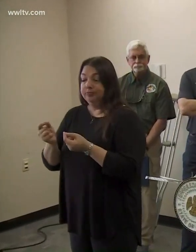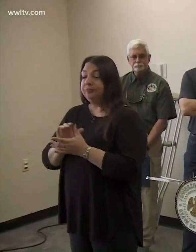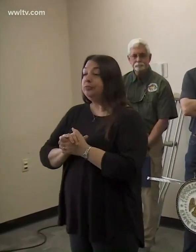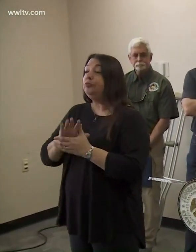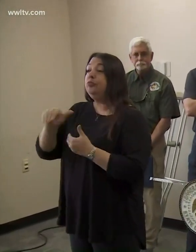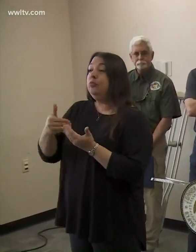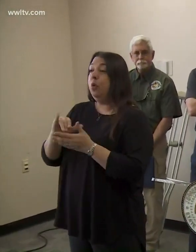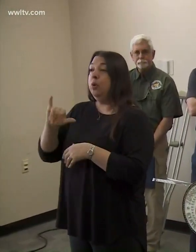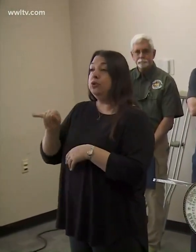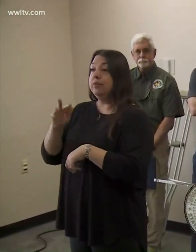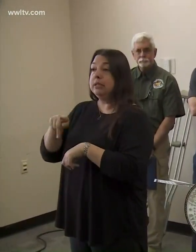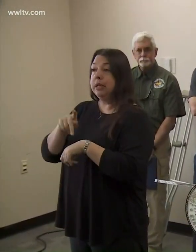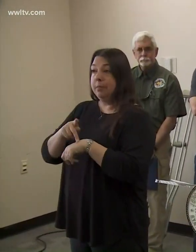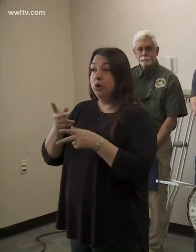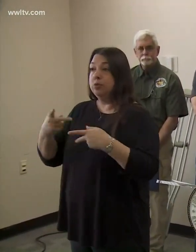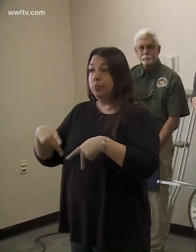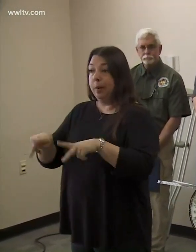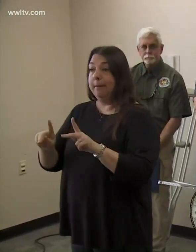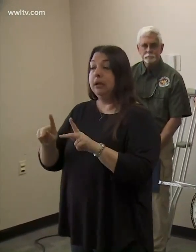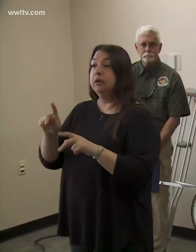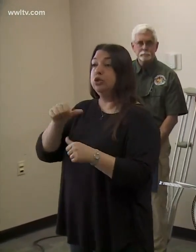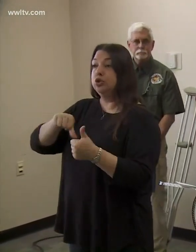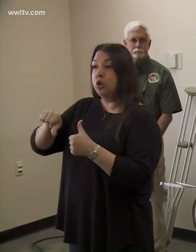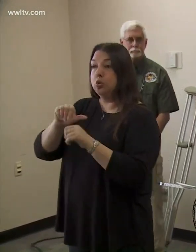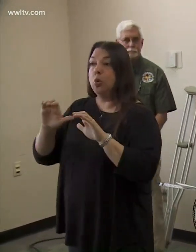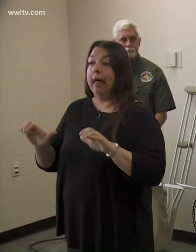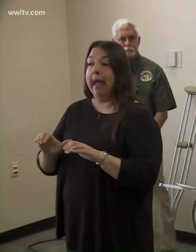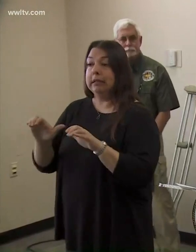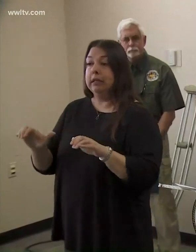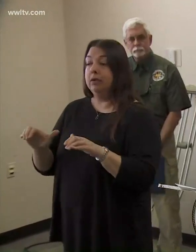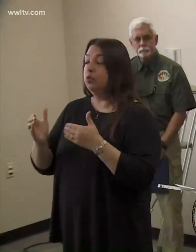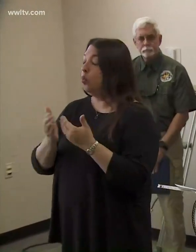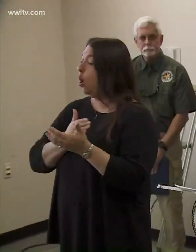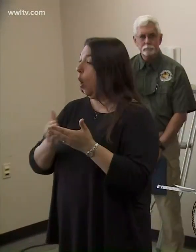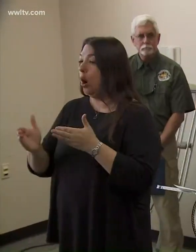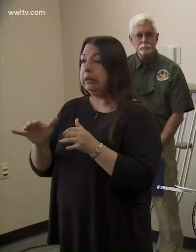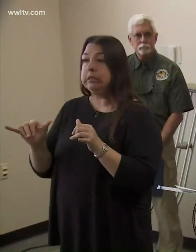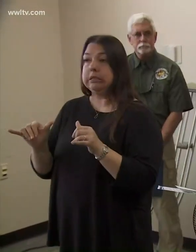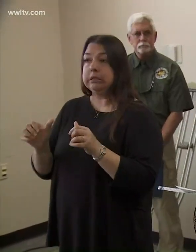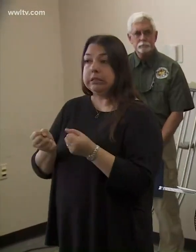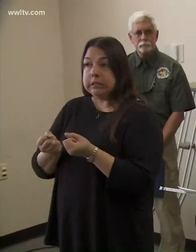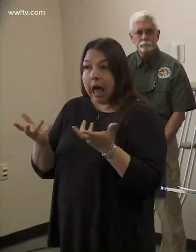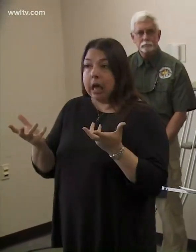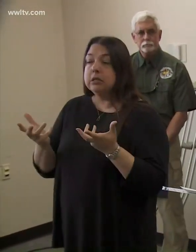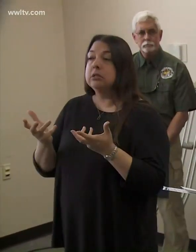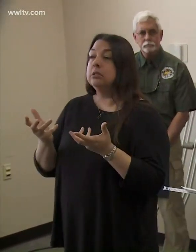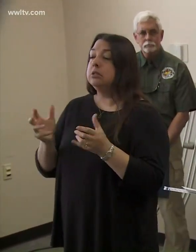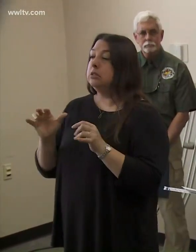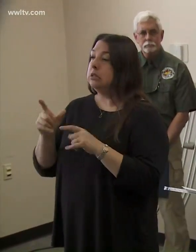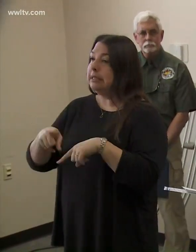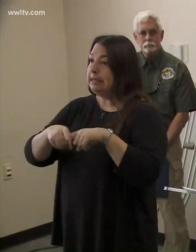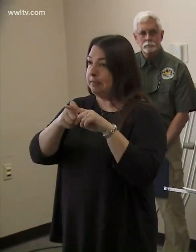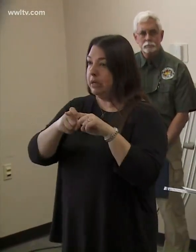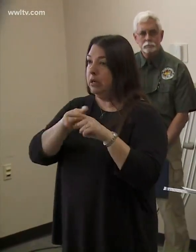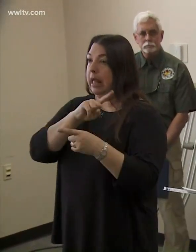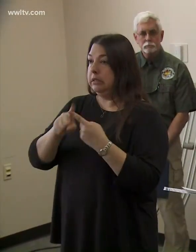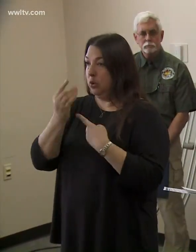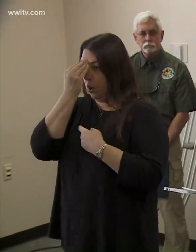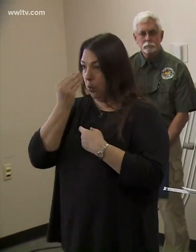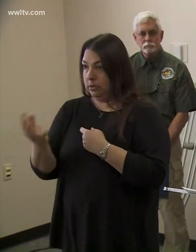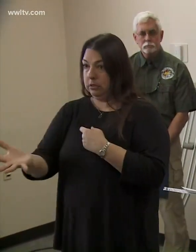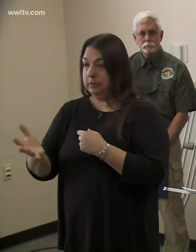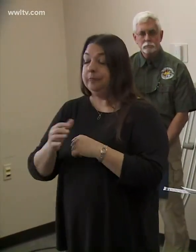All Jefferson Parish permitted social activities, regardless of size, are suspended until further notice.